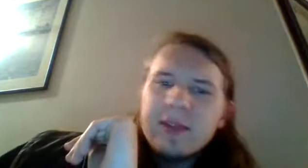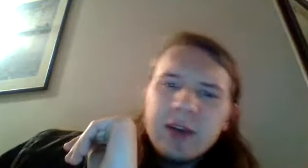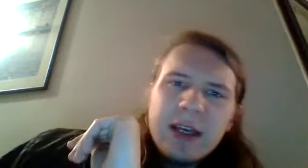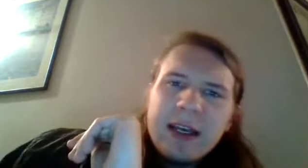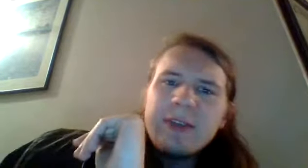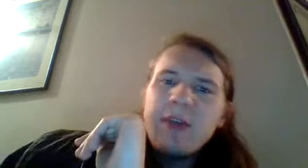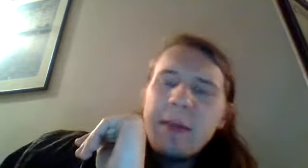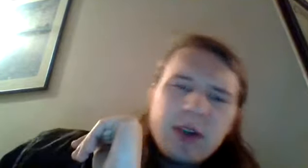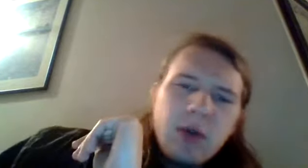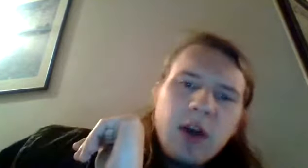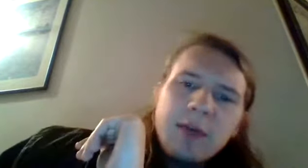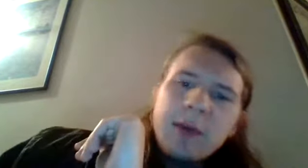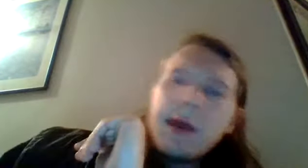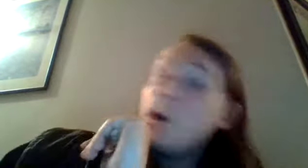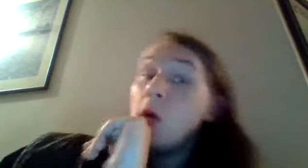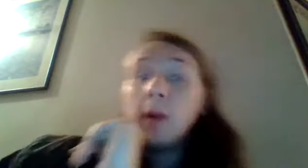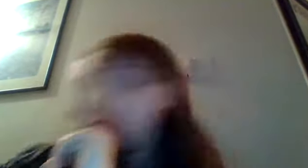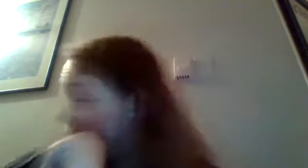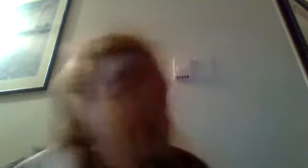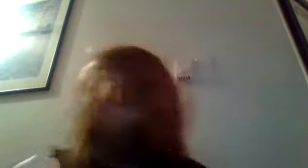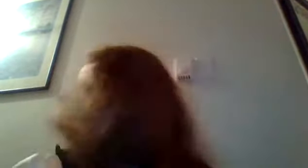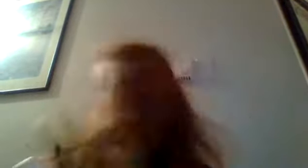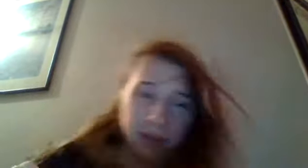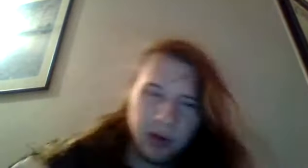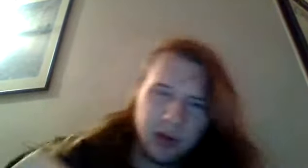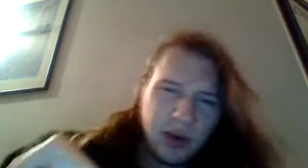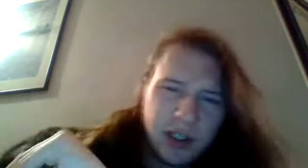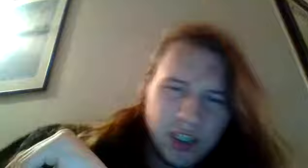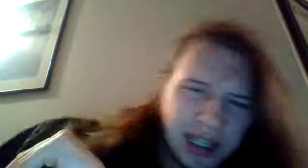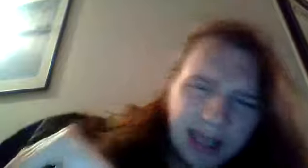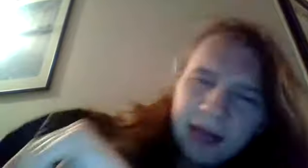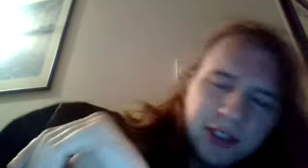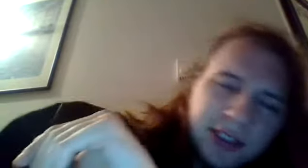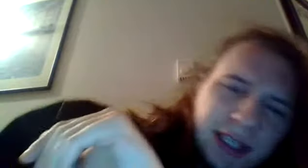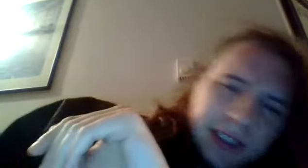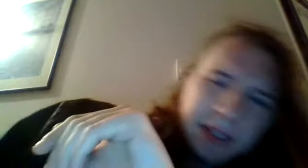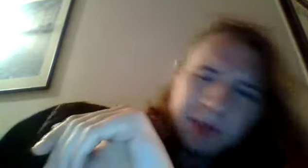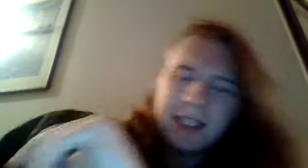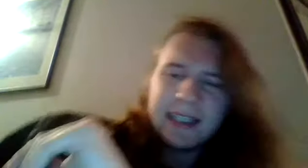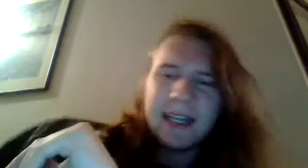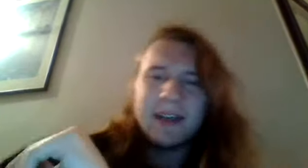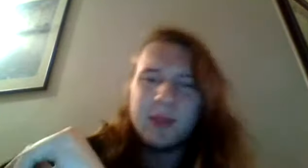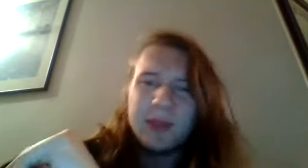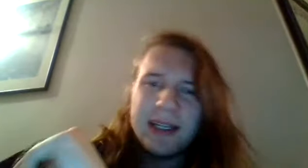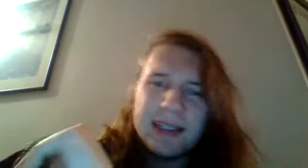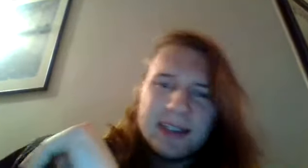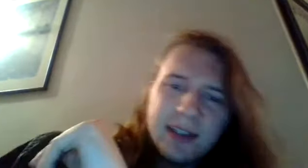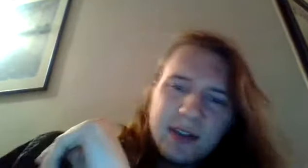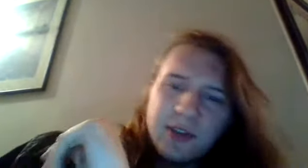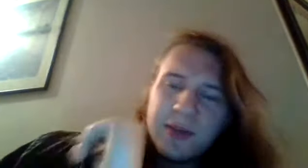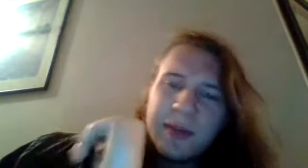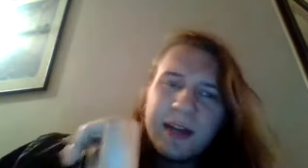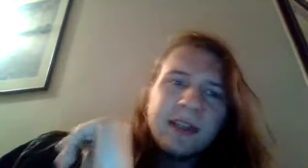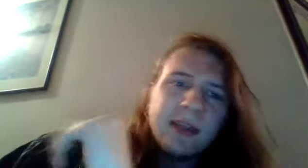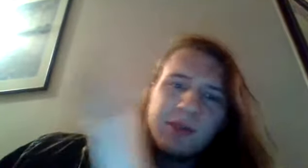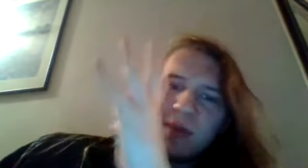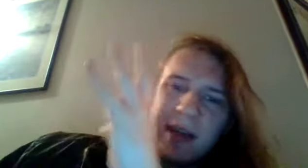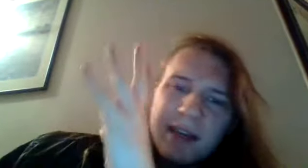her and grandpa's going off about how oh i'm sure this will help with her neuragilia which is some shit like that i don't know what that is some kind of for some kind of